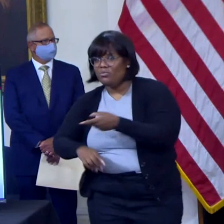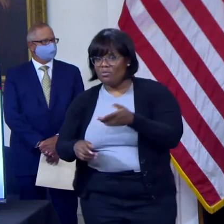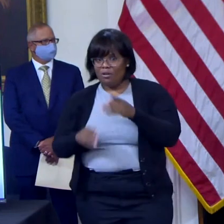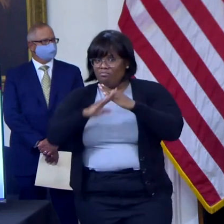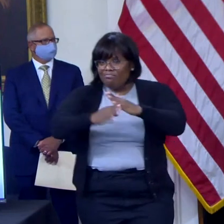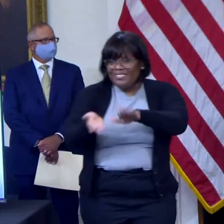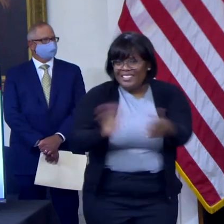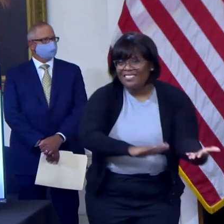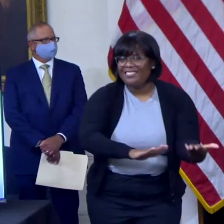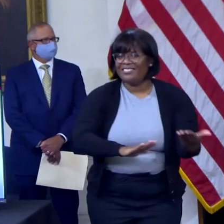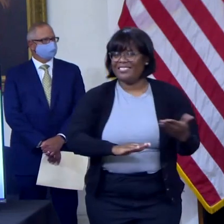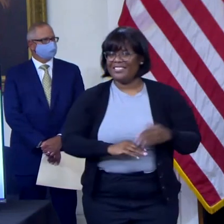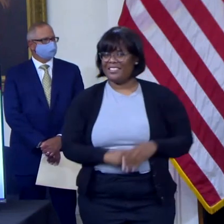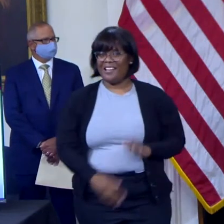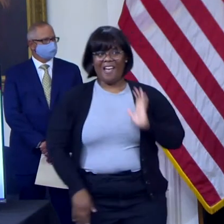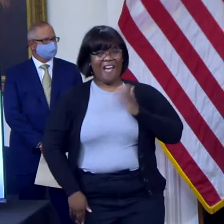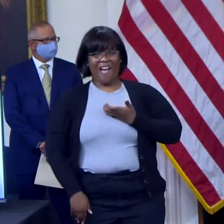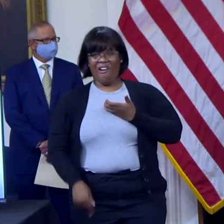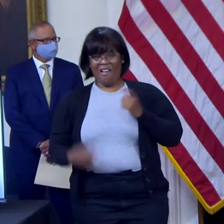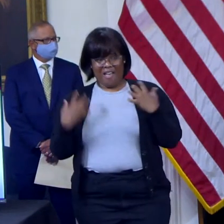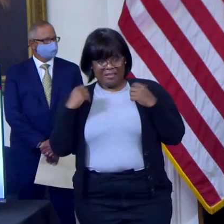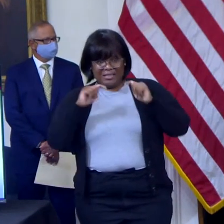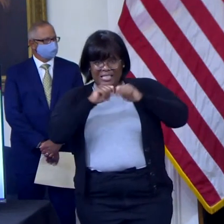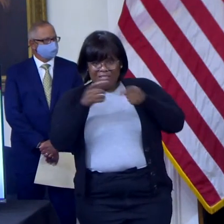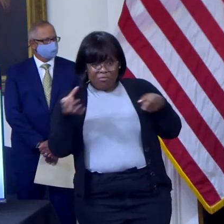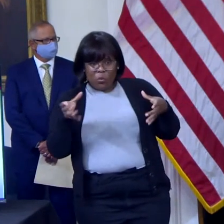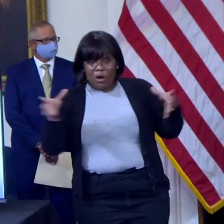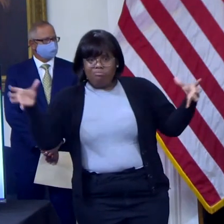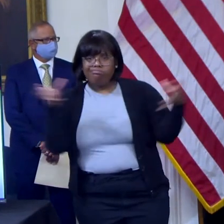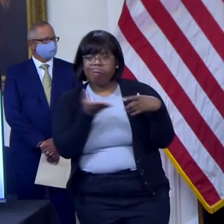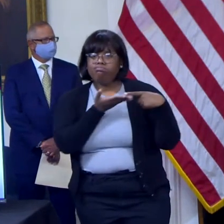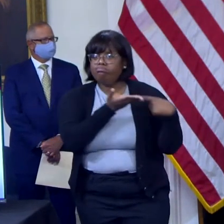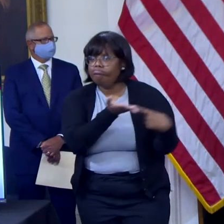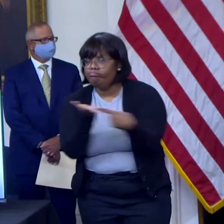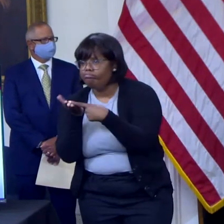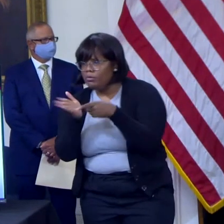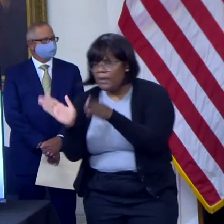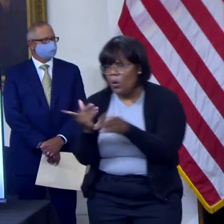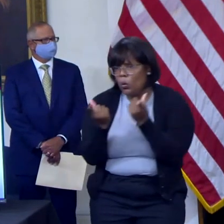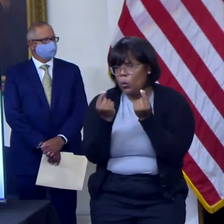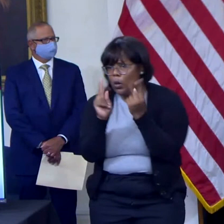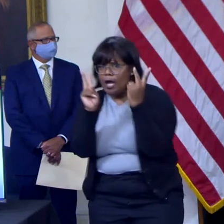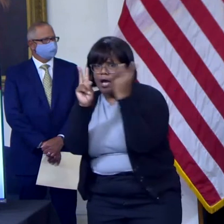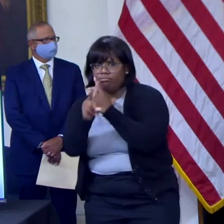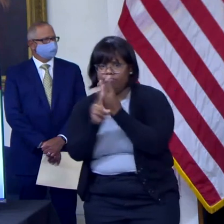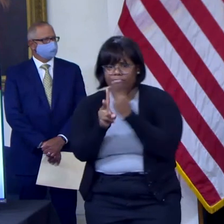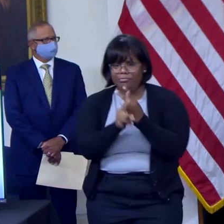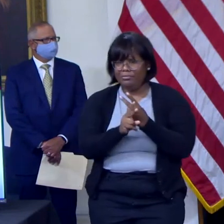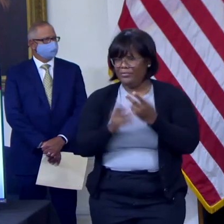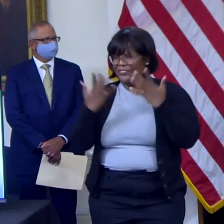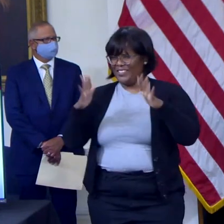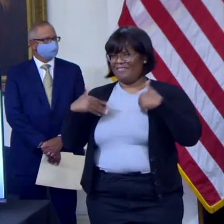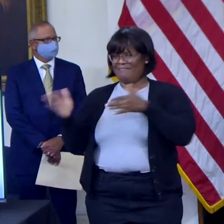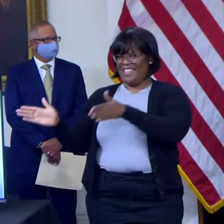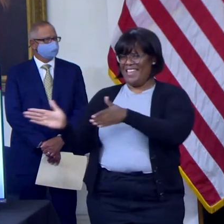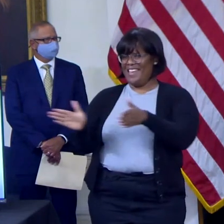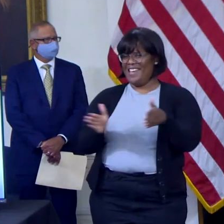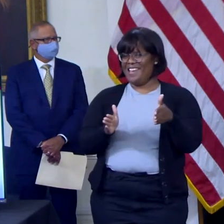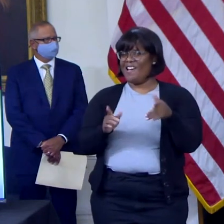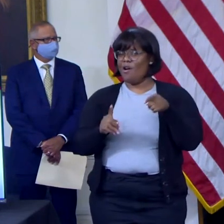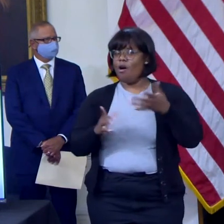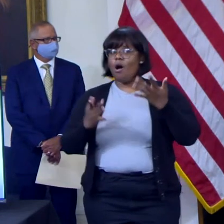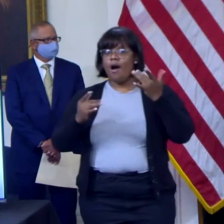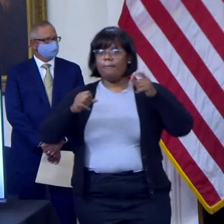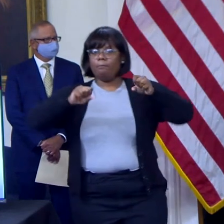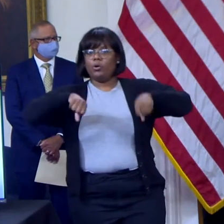for the last several months been actively preparing a detailed plan for the potential utilization of